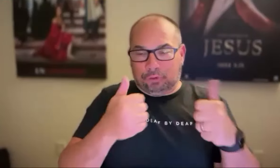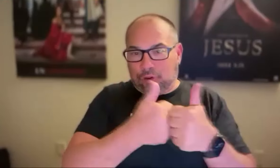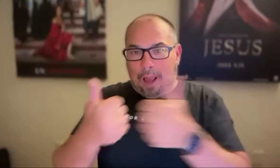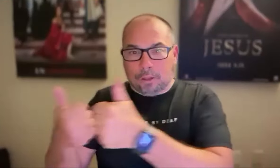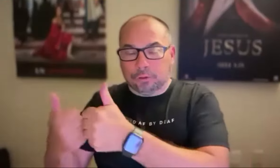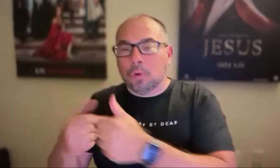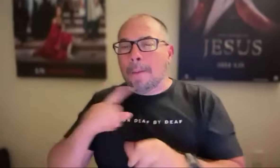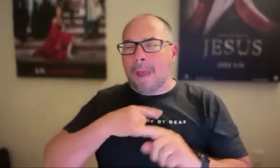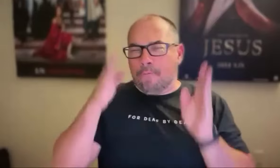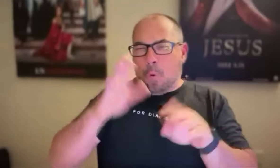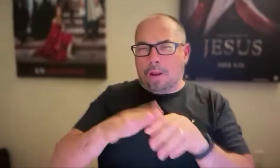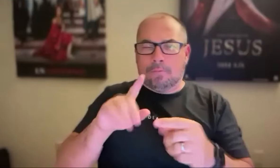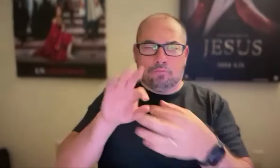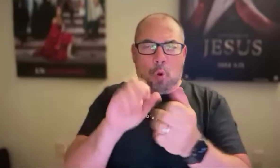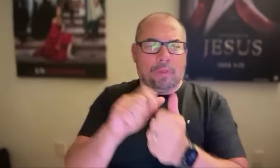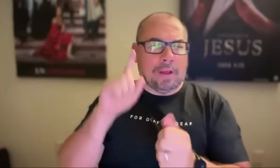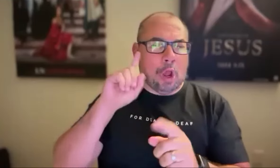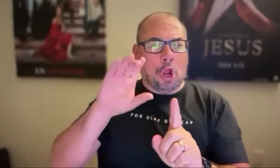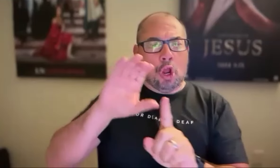There was a number of challenges, of course.